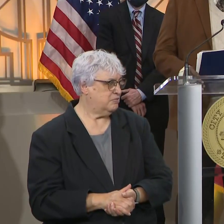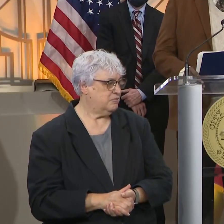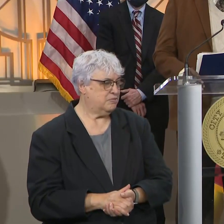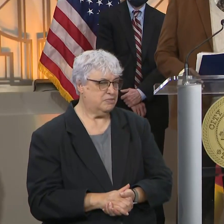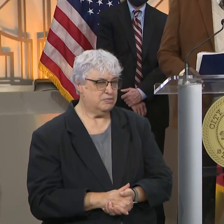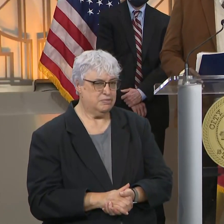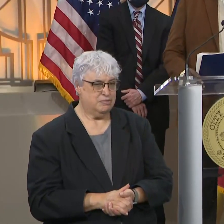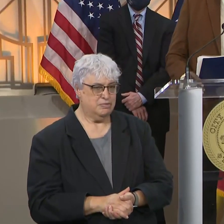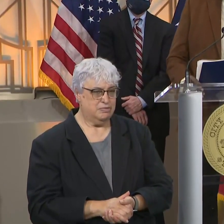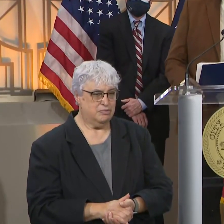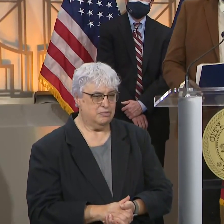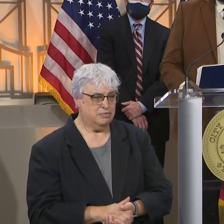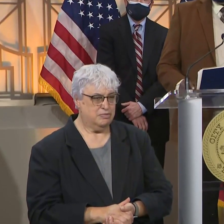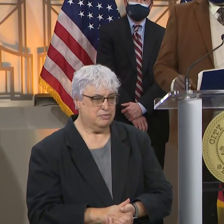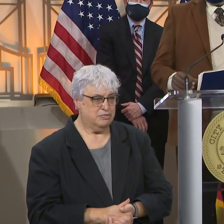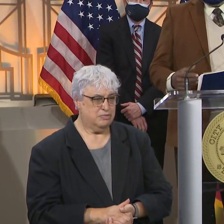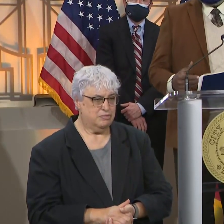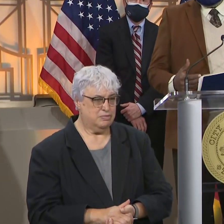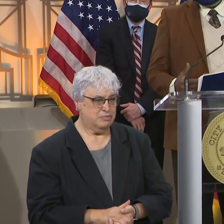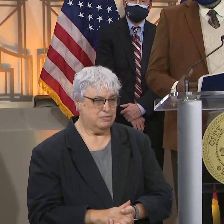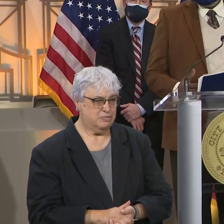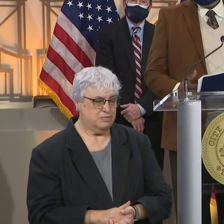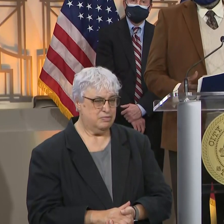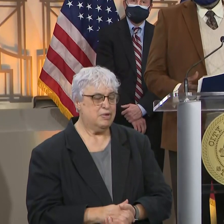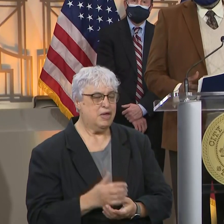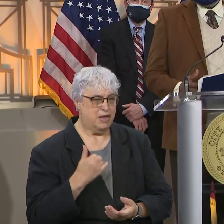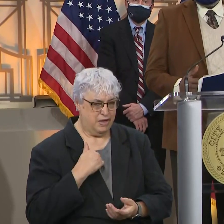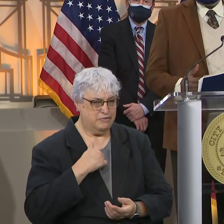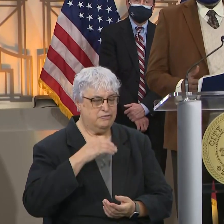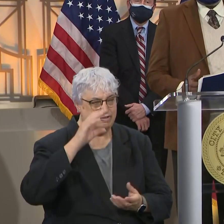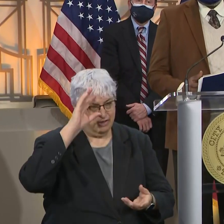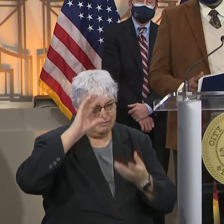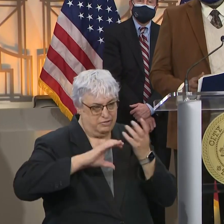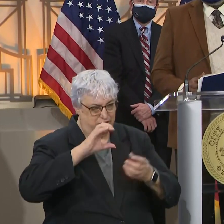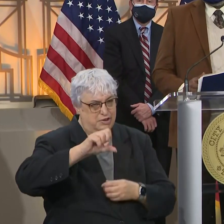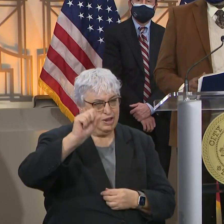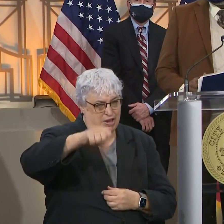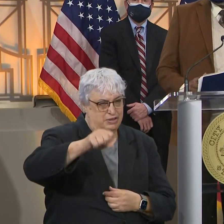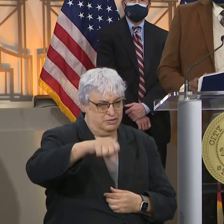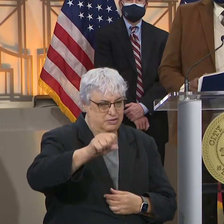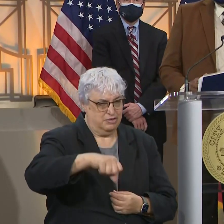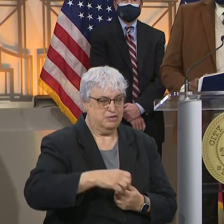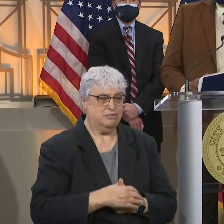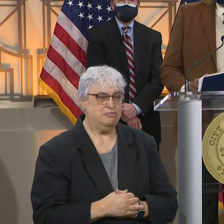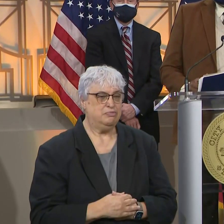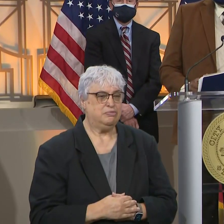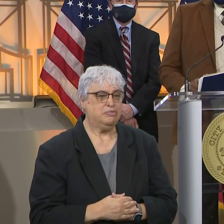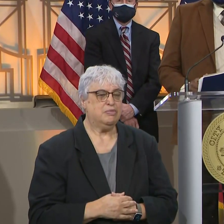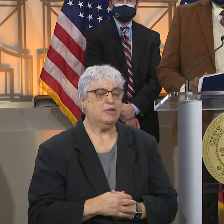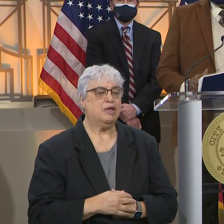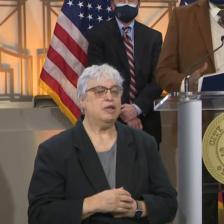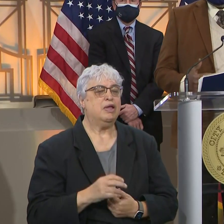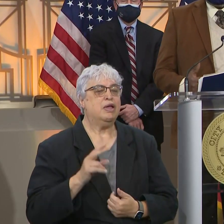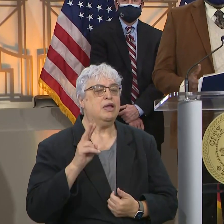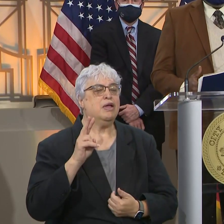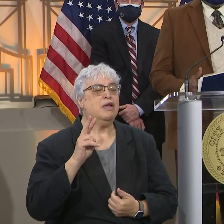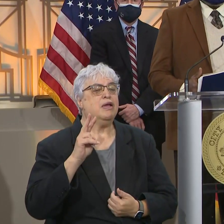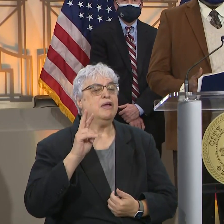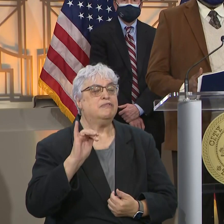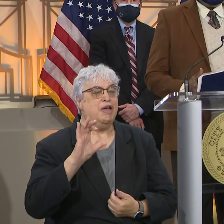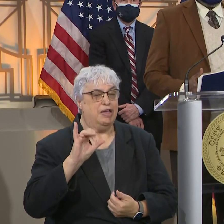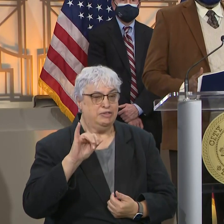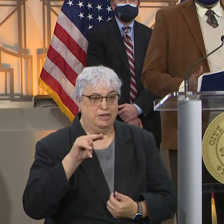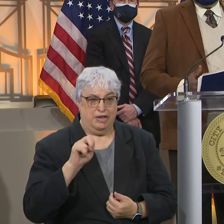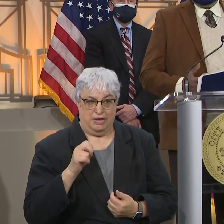Yes, I, there is some confusion and I think it's related to the vaccine availability. Because the reality